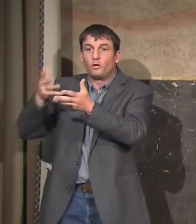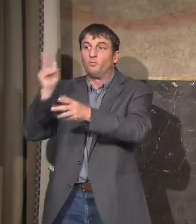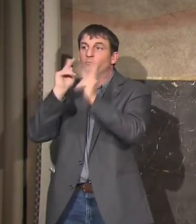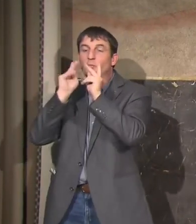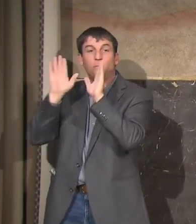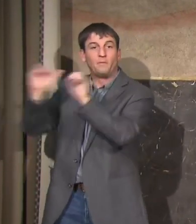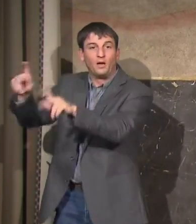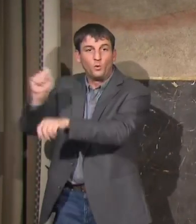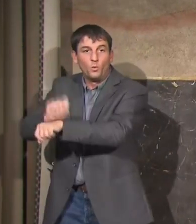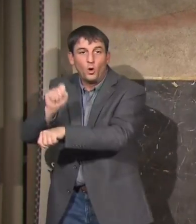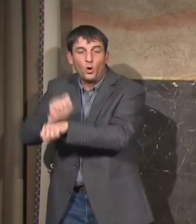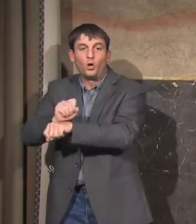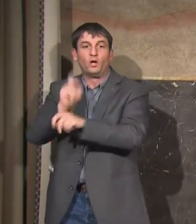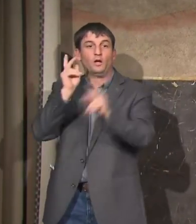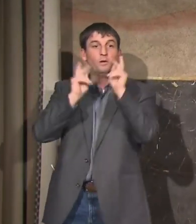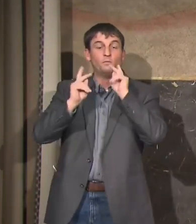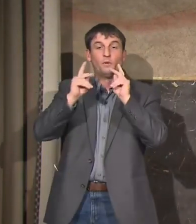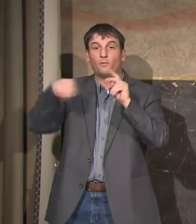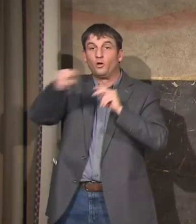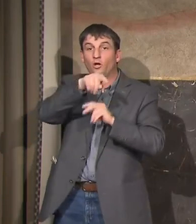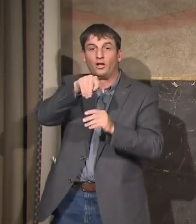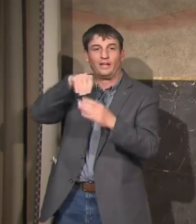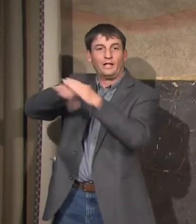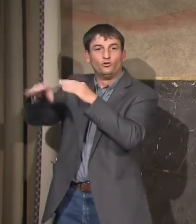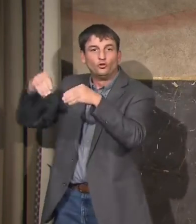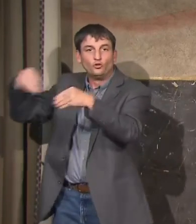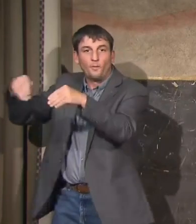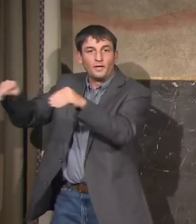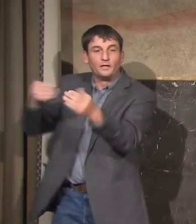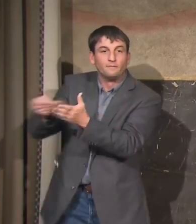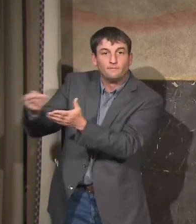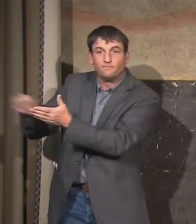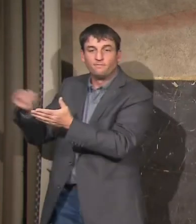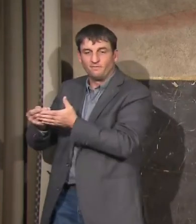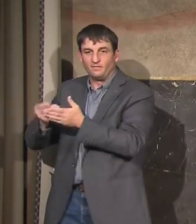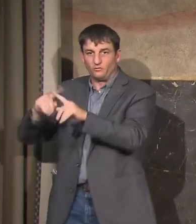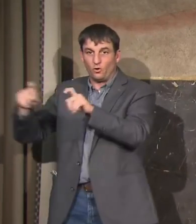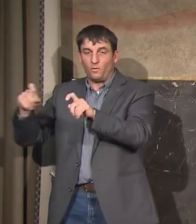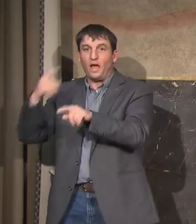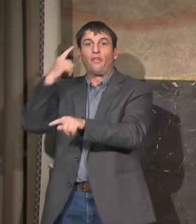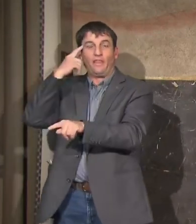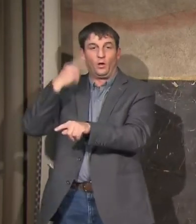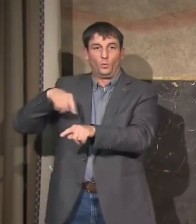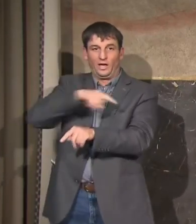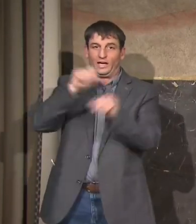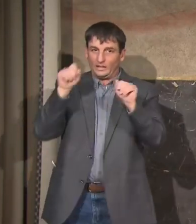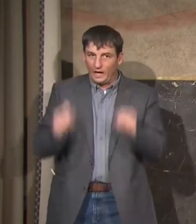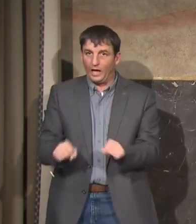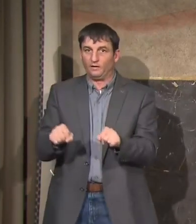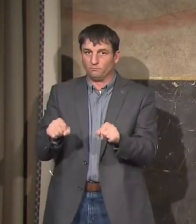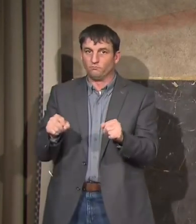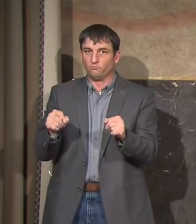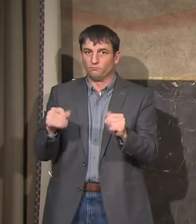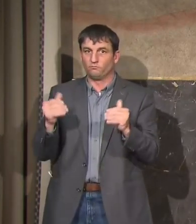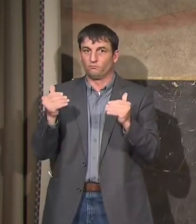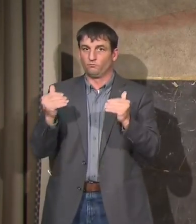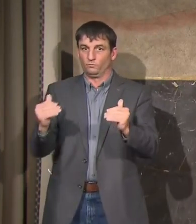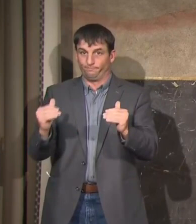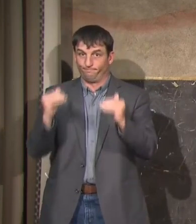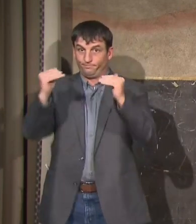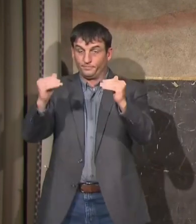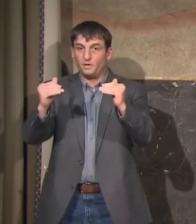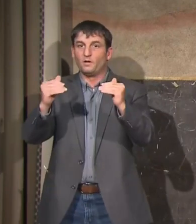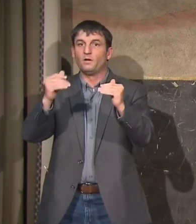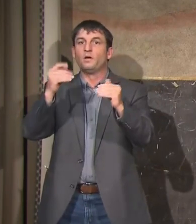patrons back in stores and so forth. I think we can do this and keep cases down and